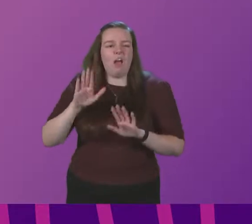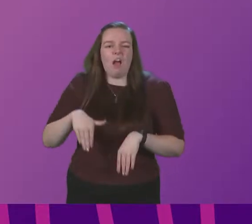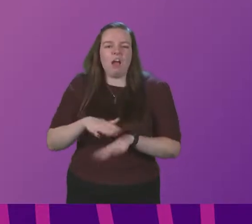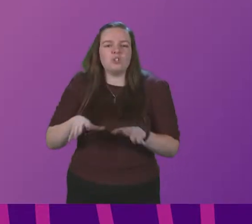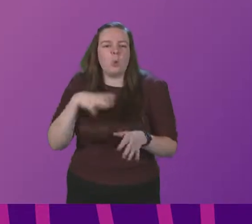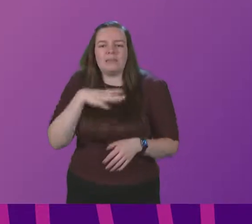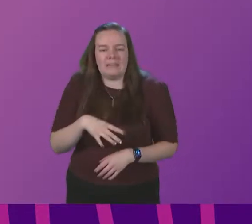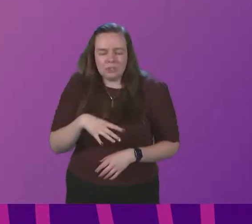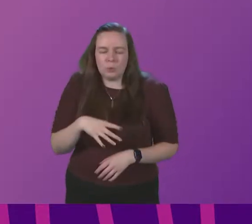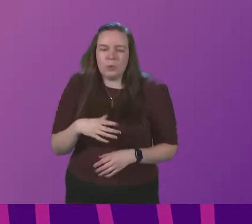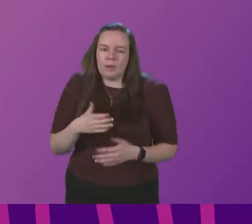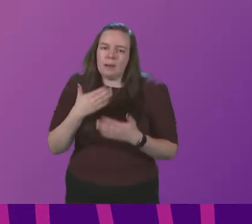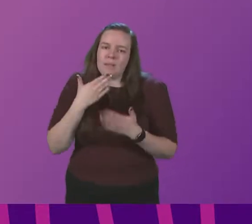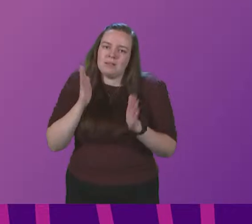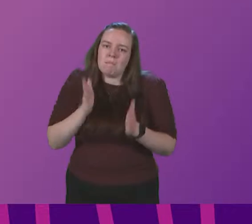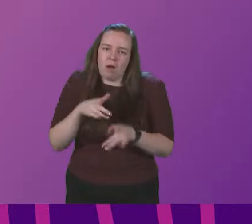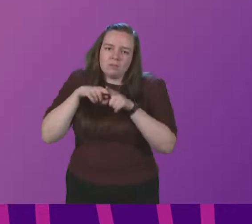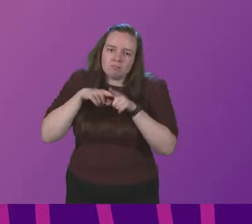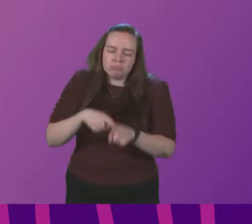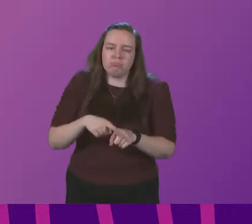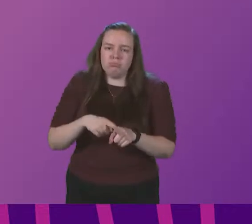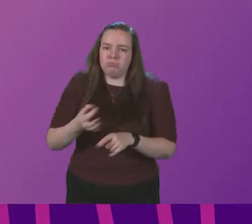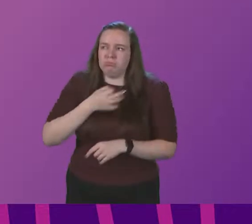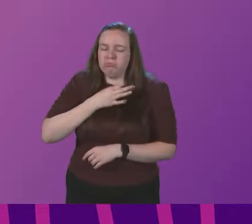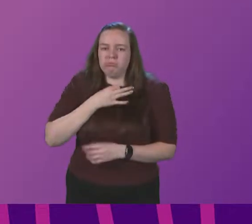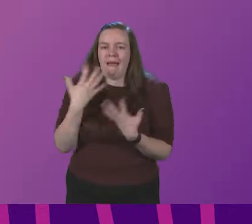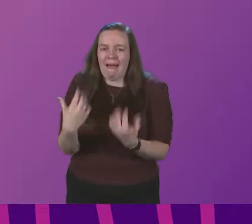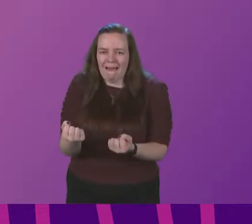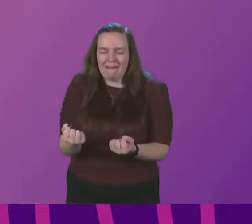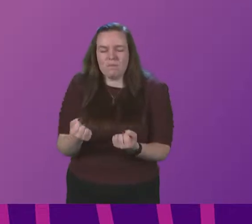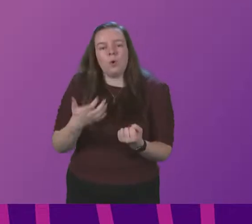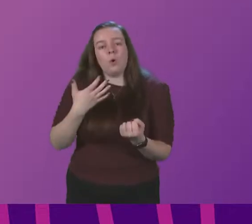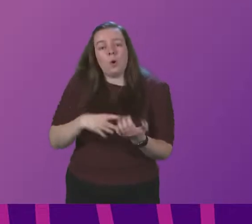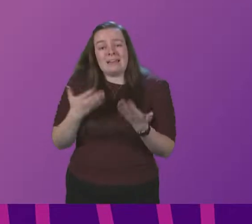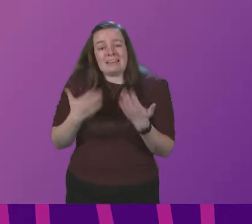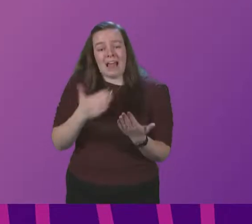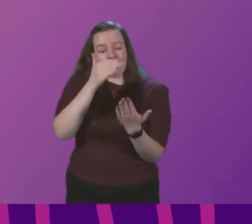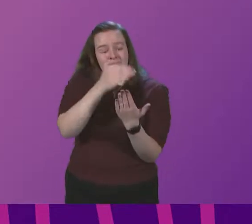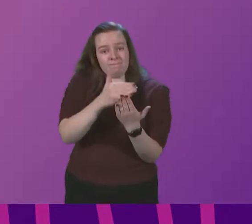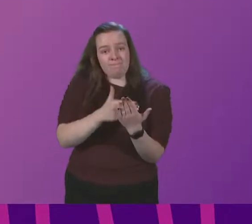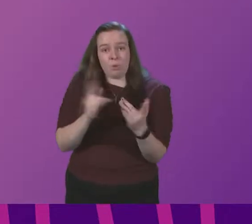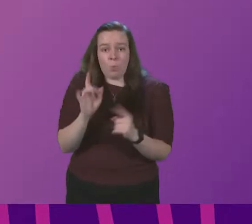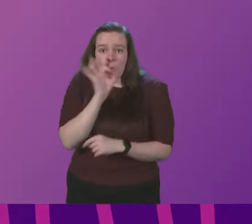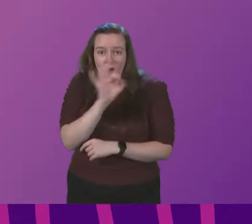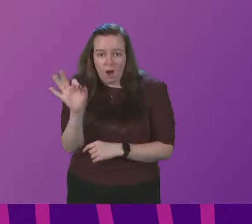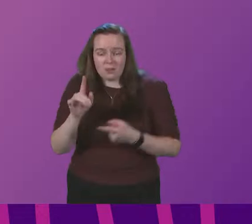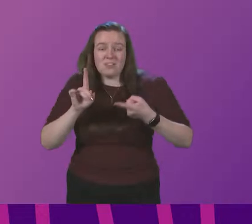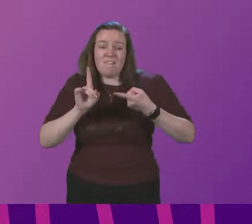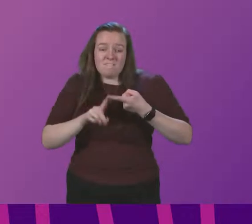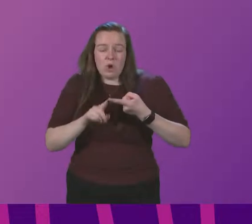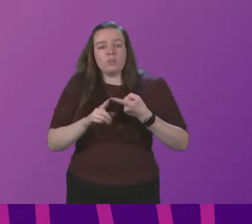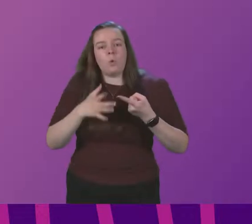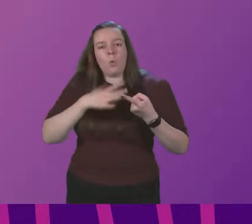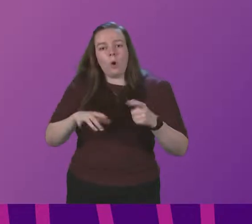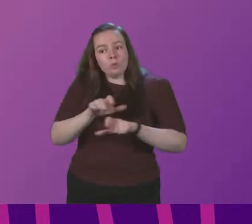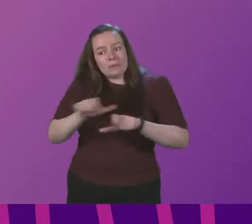necessary in the face of a threat that is very real. So let me set out now what is being asked. Firstly, we want